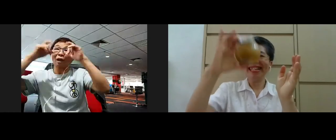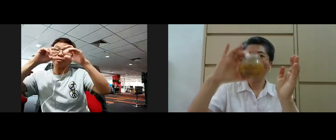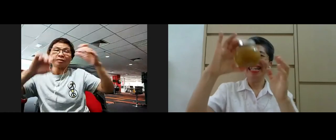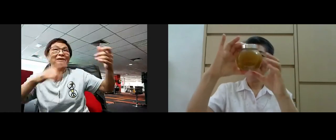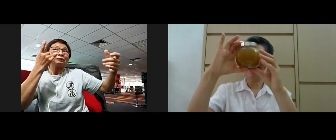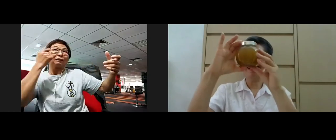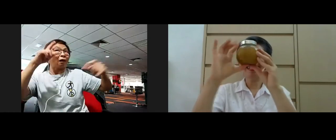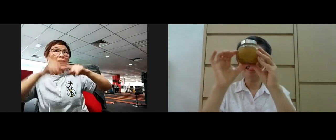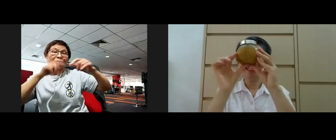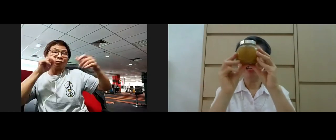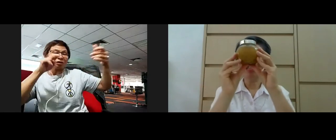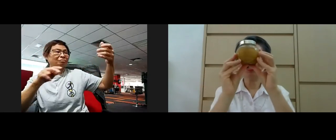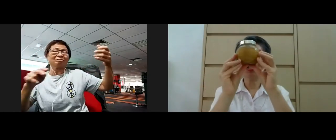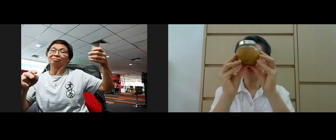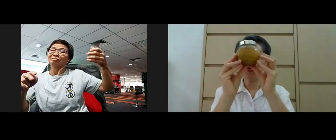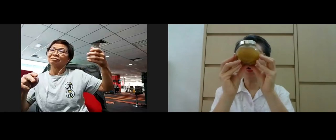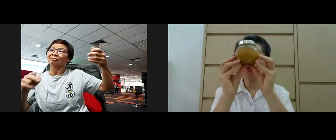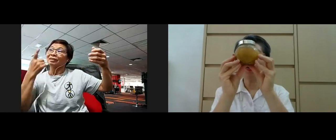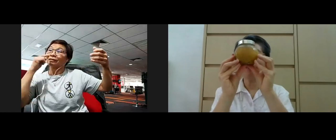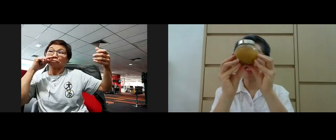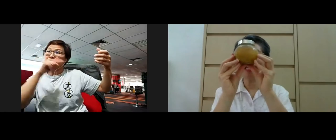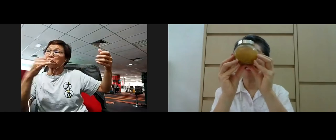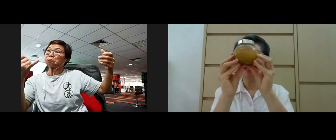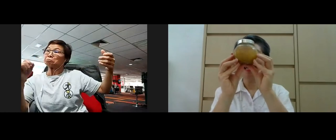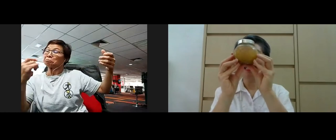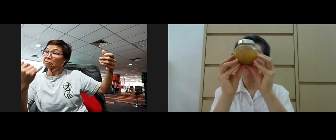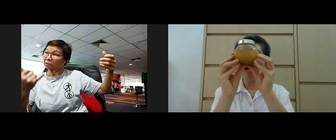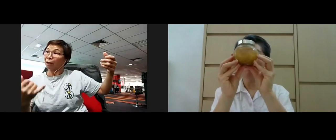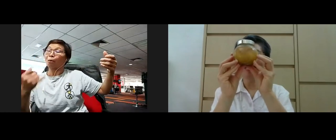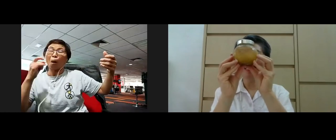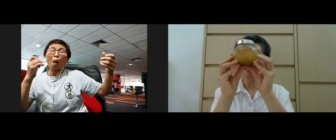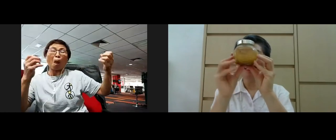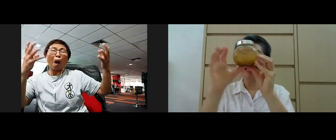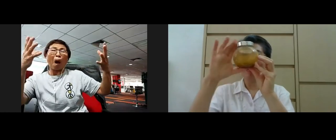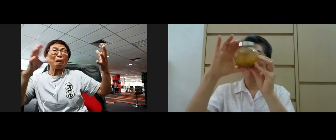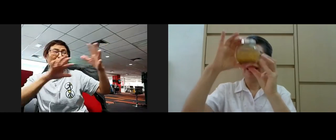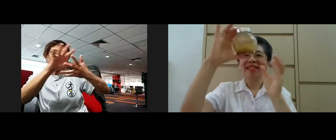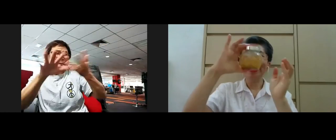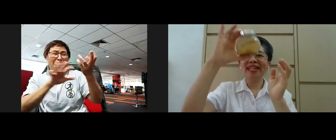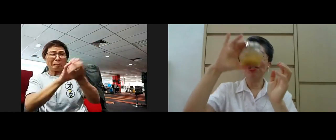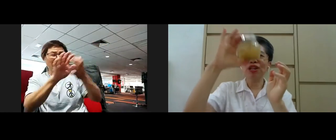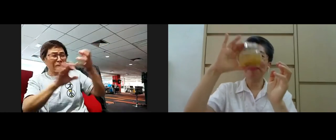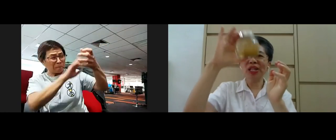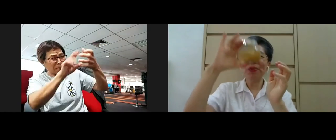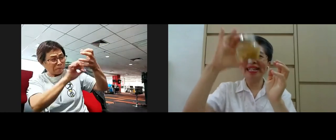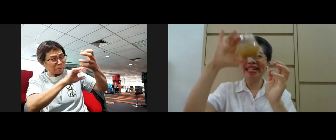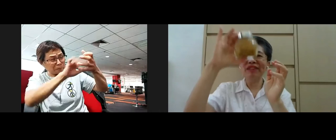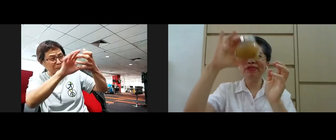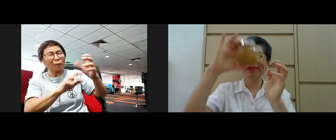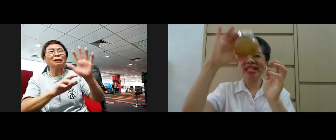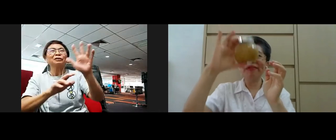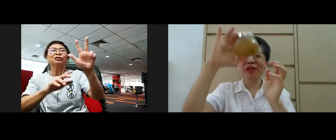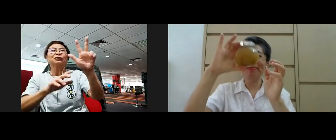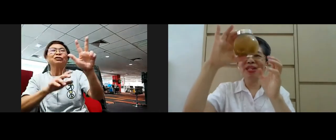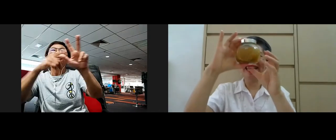see because you know there's so many defilements yeah the the three plus one